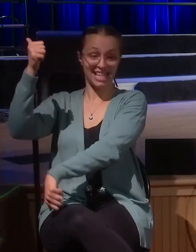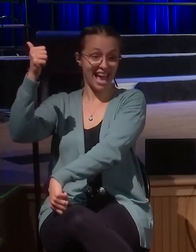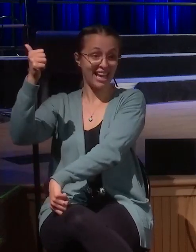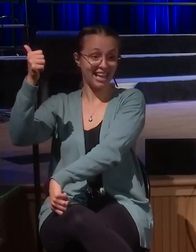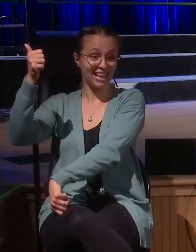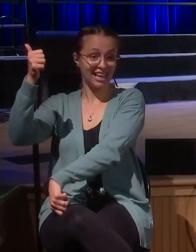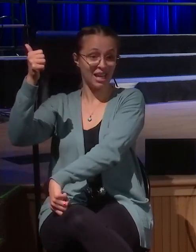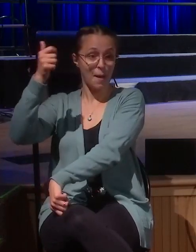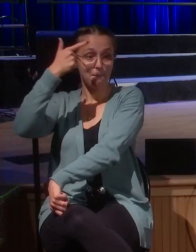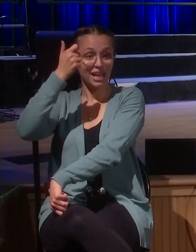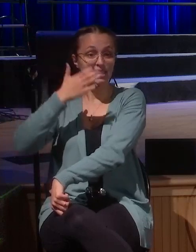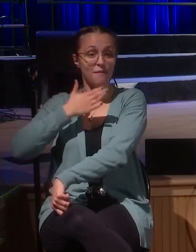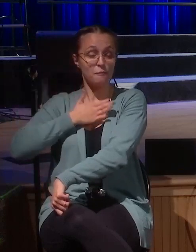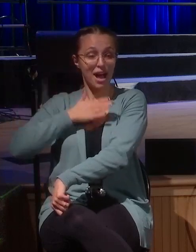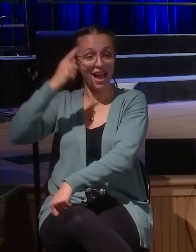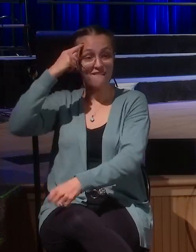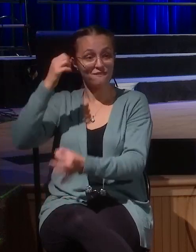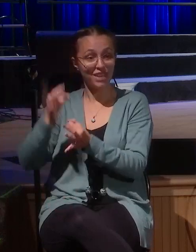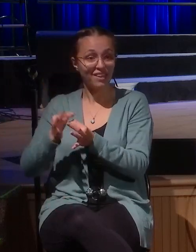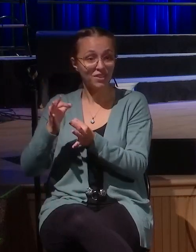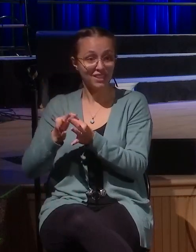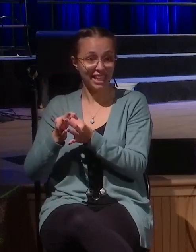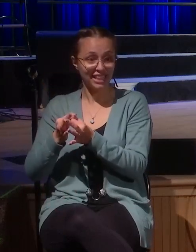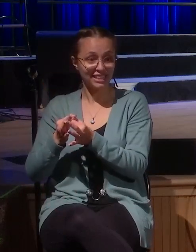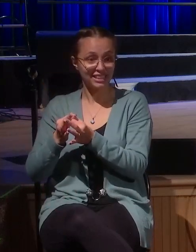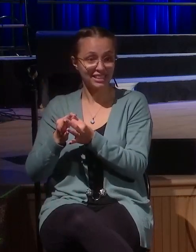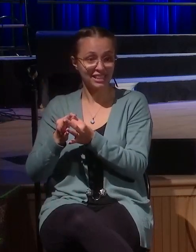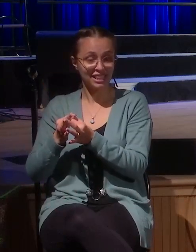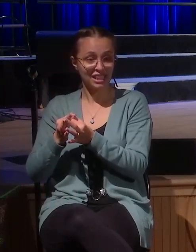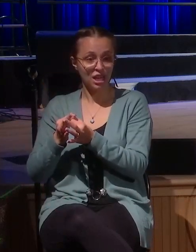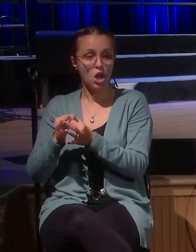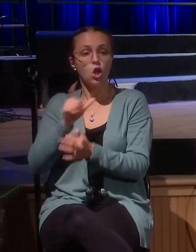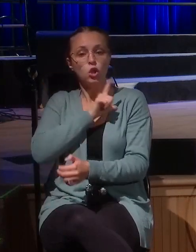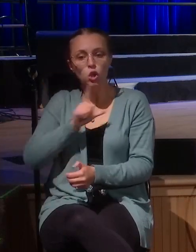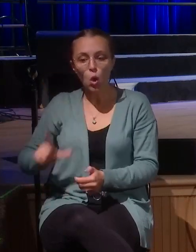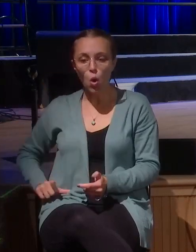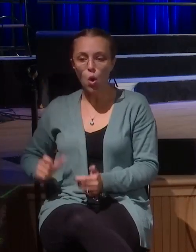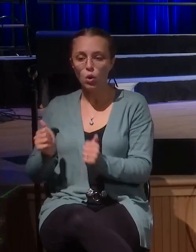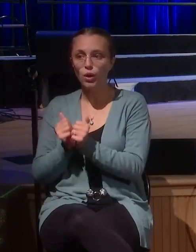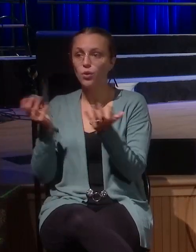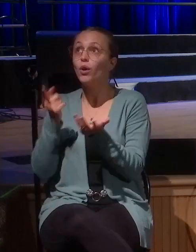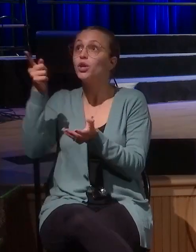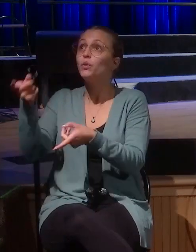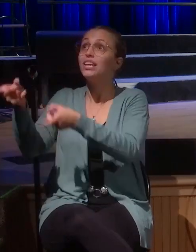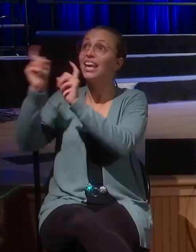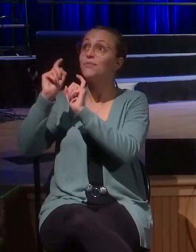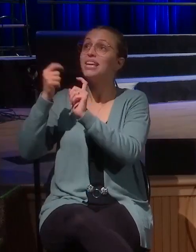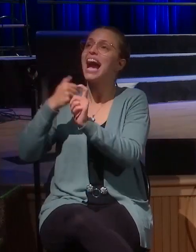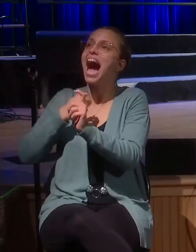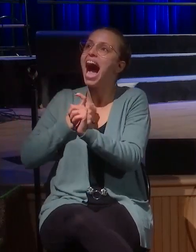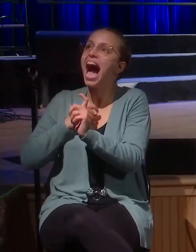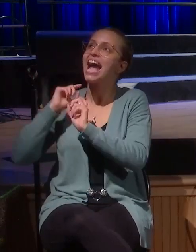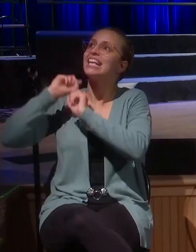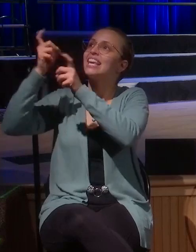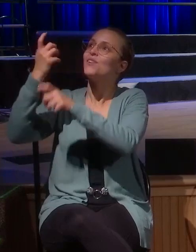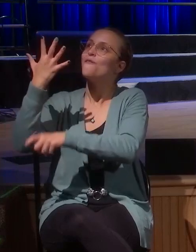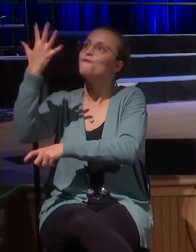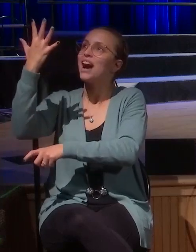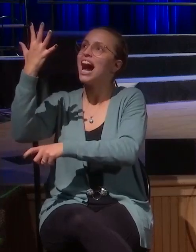faithfulness. He says, well done. And some of us will say, Lord, with what you gave me, I gave you five in return. Look at what I've given you while you were